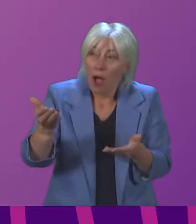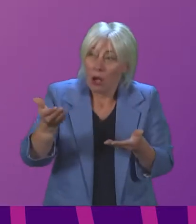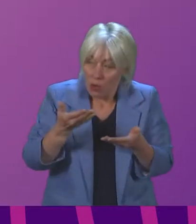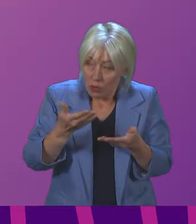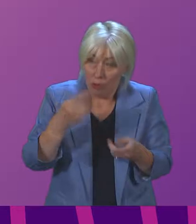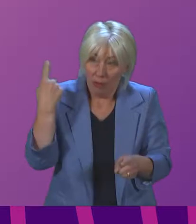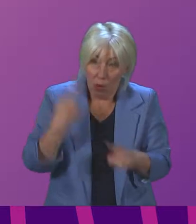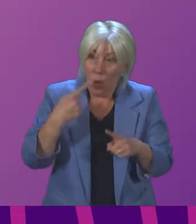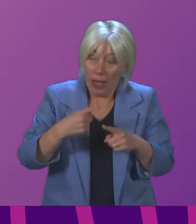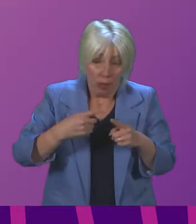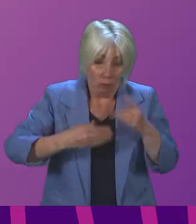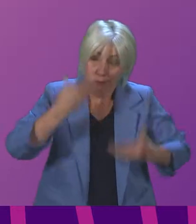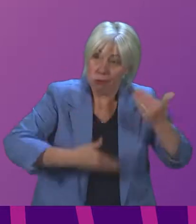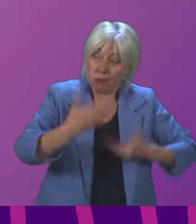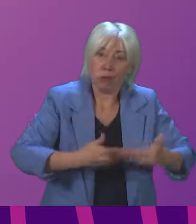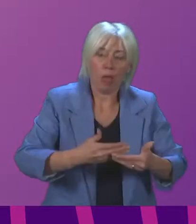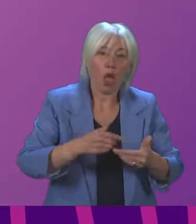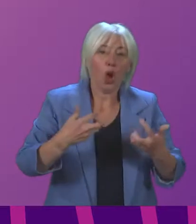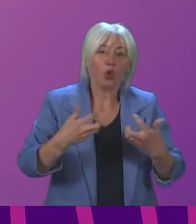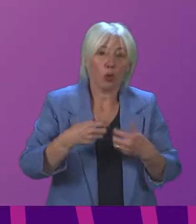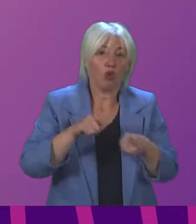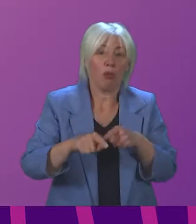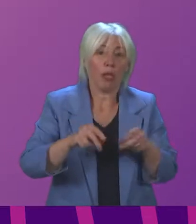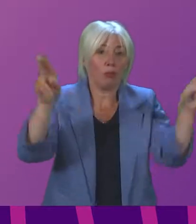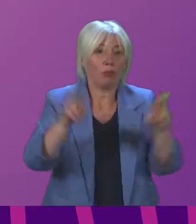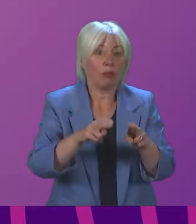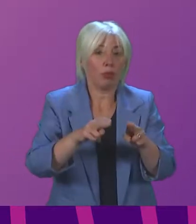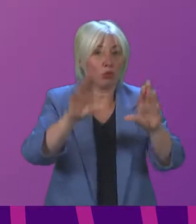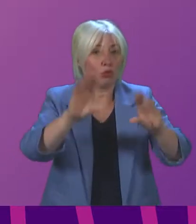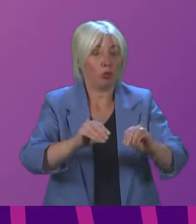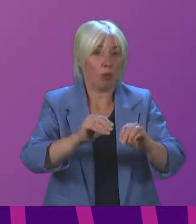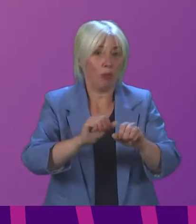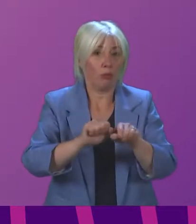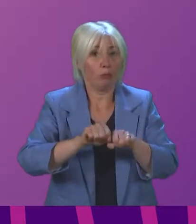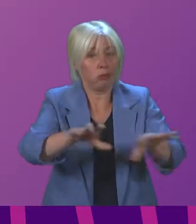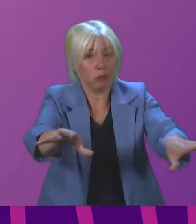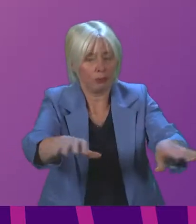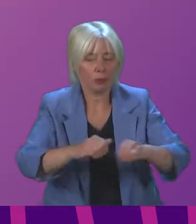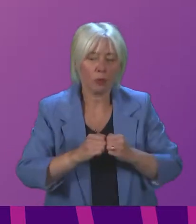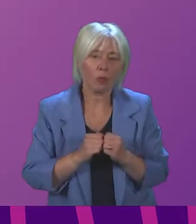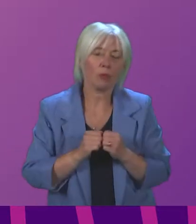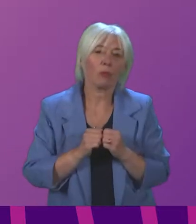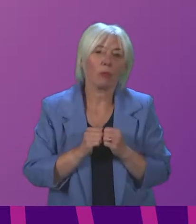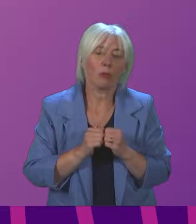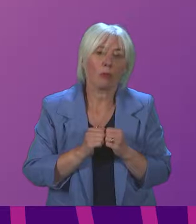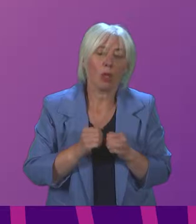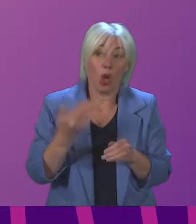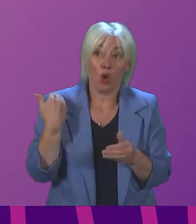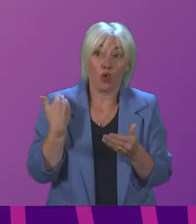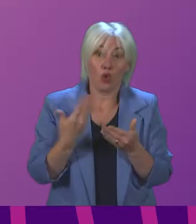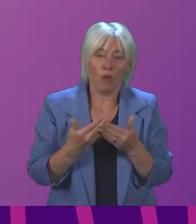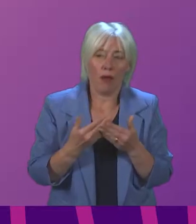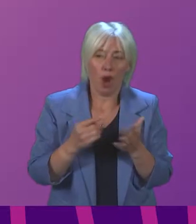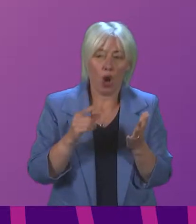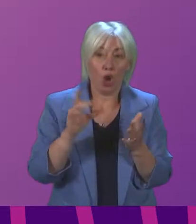can to interrupt the spread of the virus. Now, the Government has taken the stance so far, which was set out to Parliament